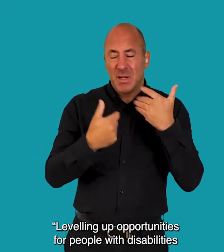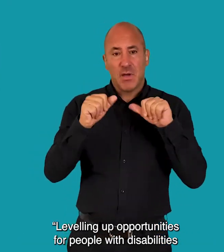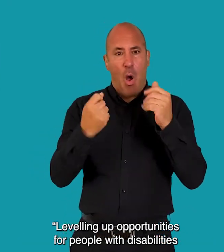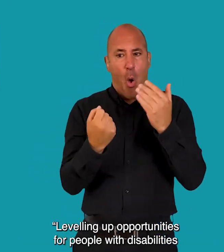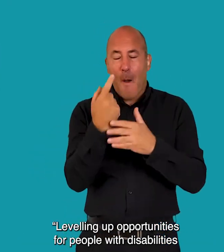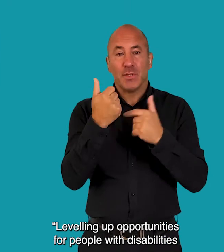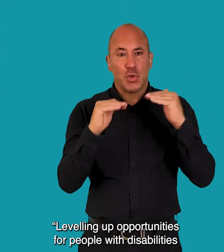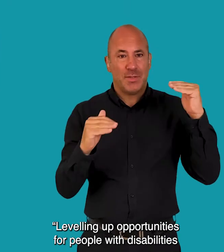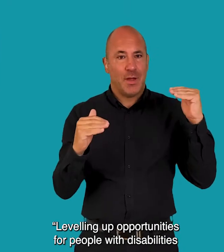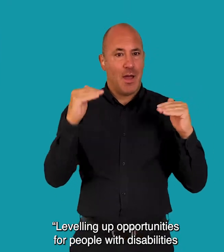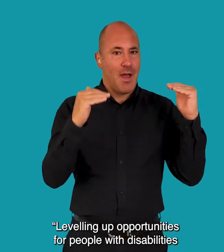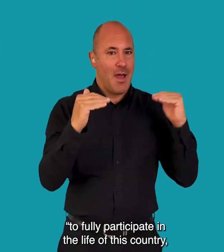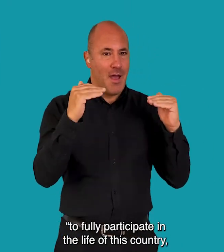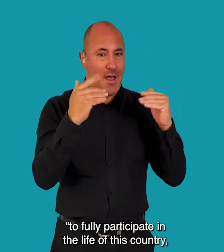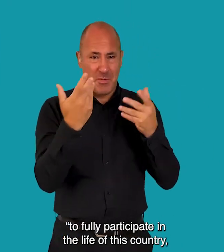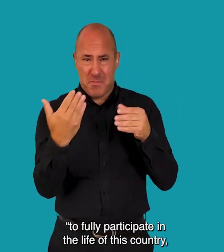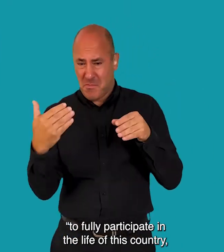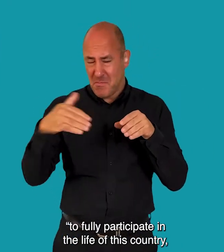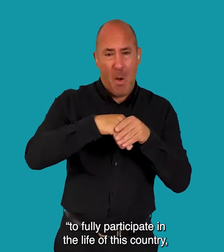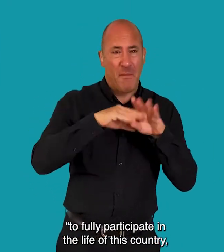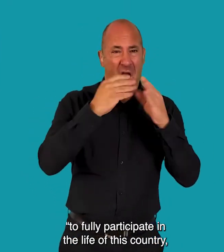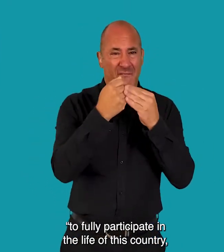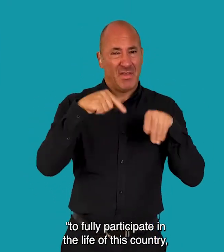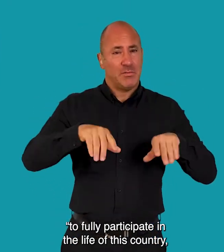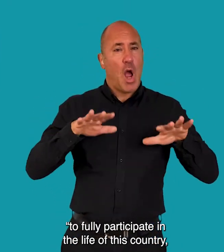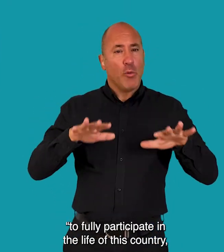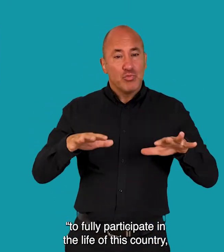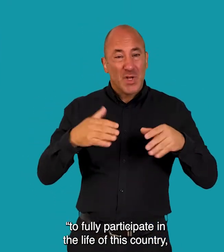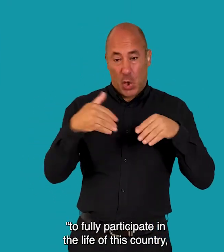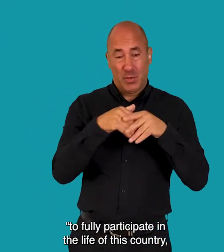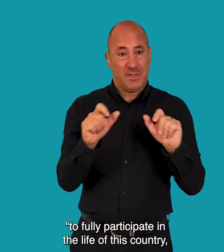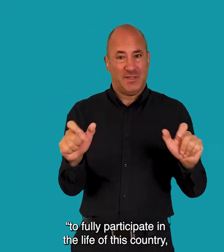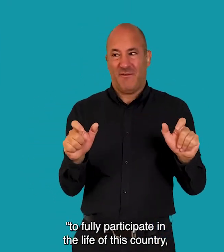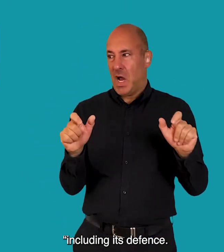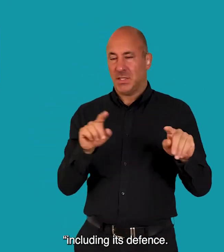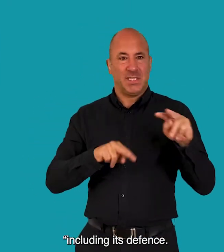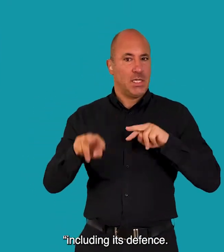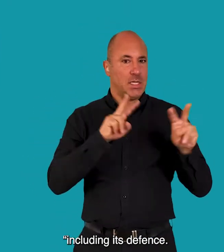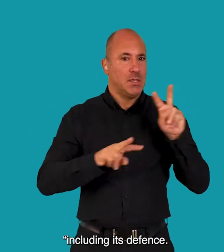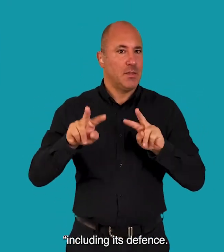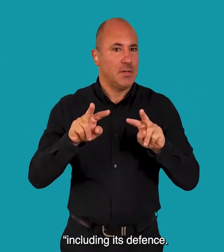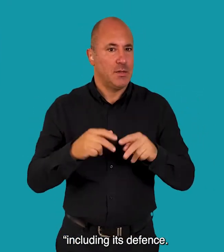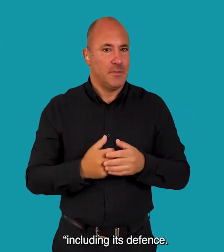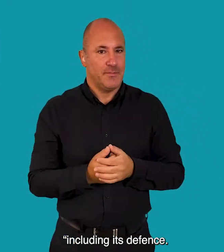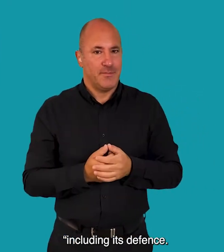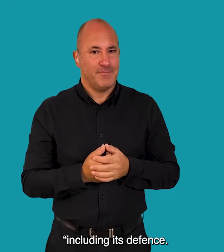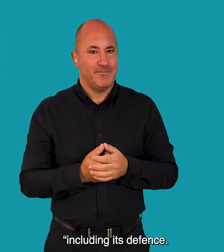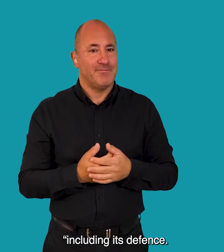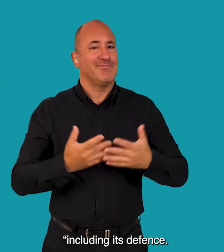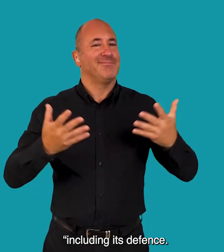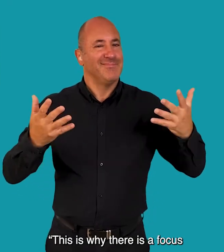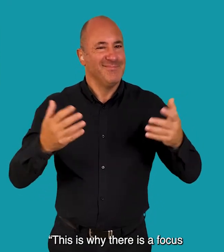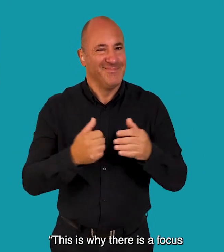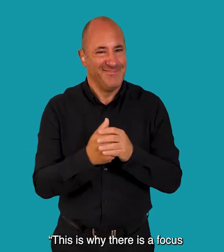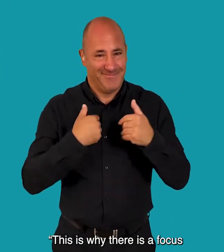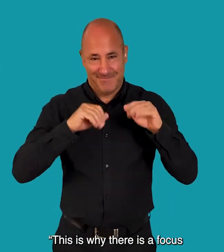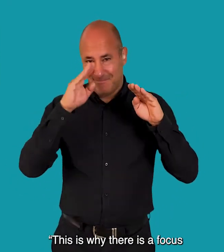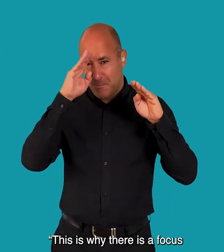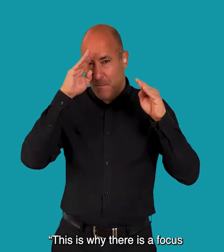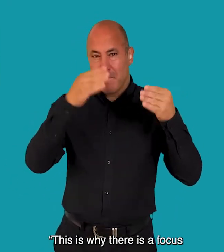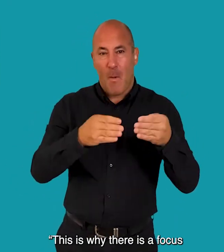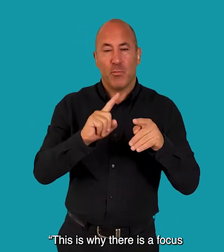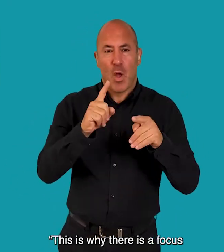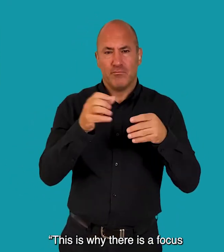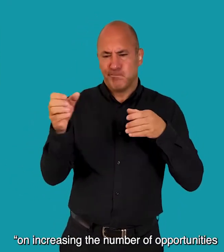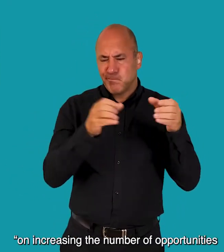people with disabilities to fully participate in the life of this country, including its defence This is why